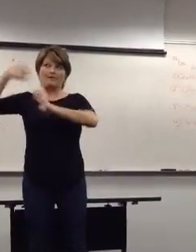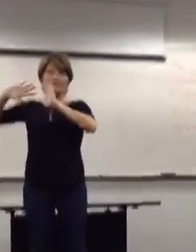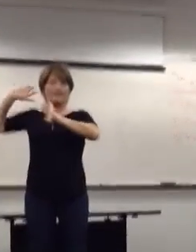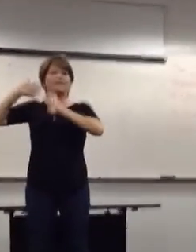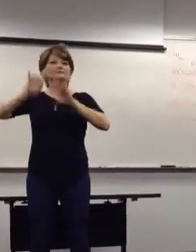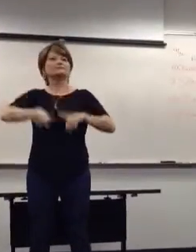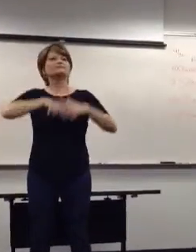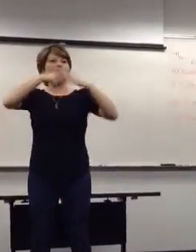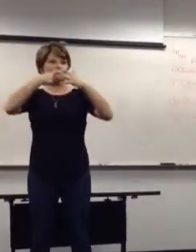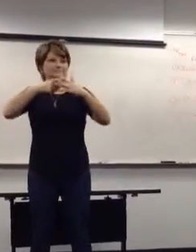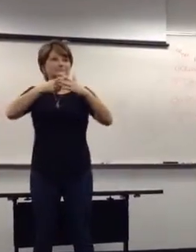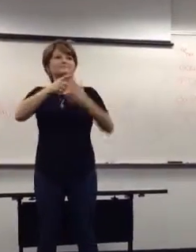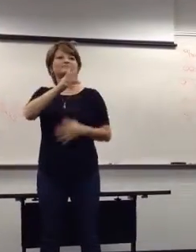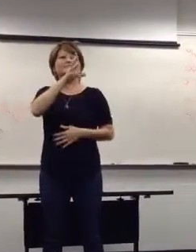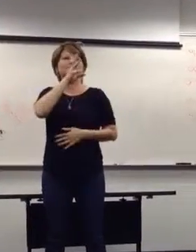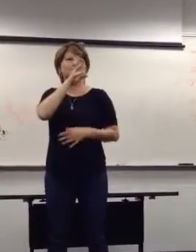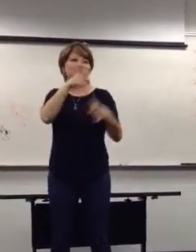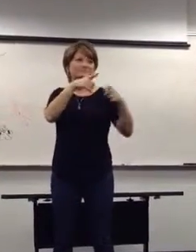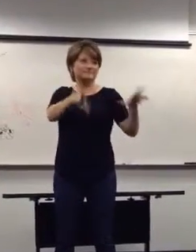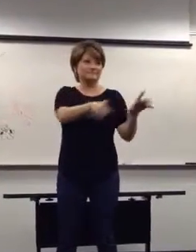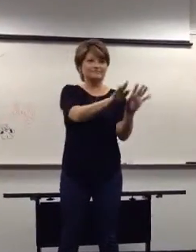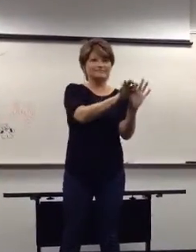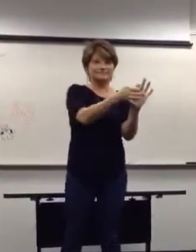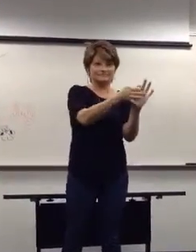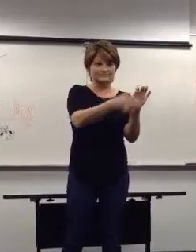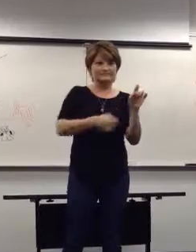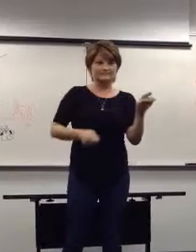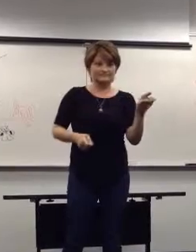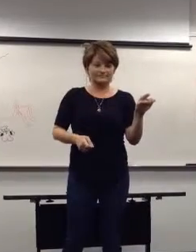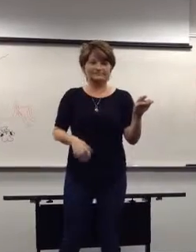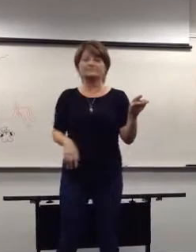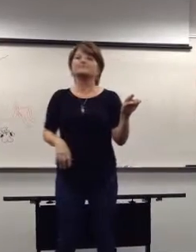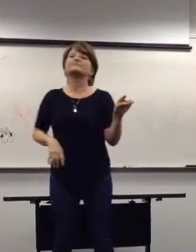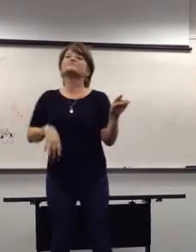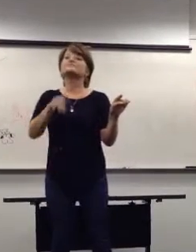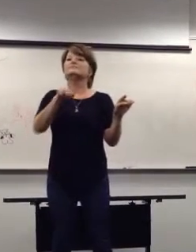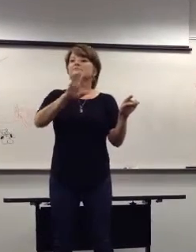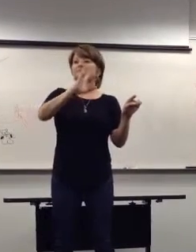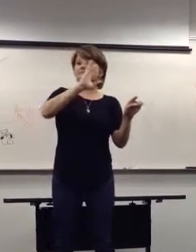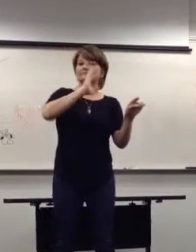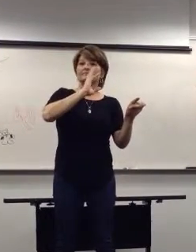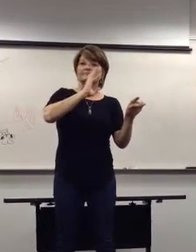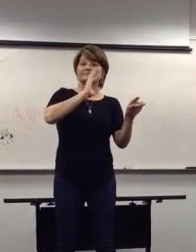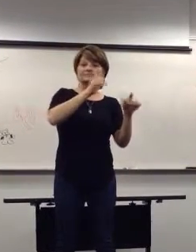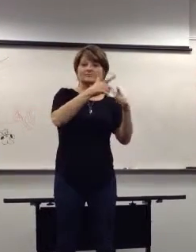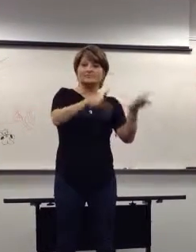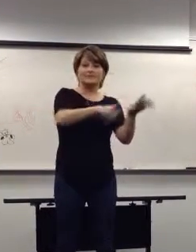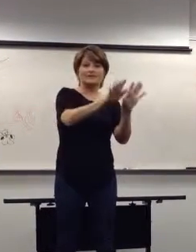We talk about our history, when interpreting started. That's for when spoken language interpreting started.